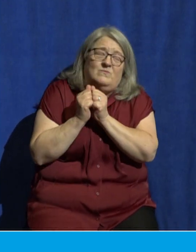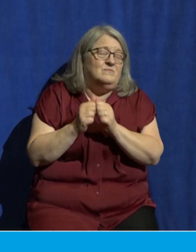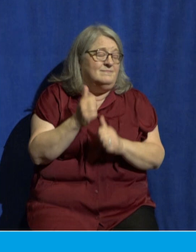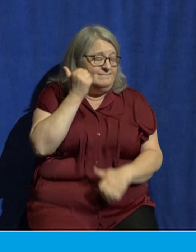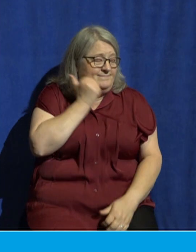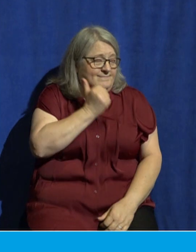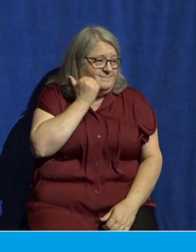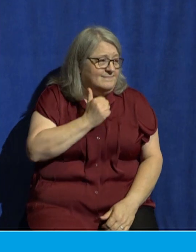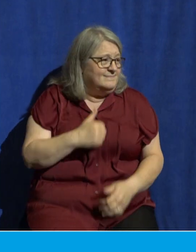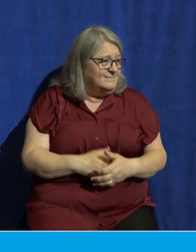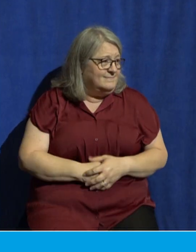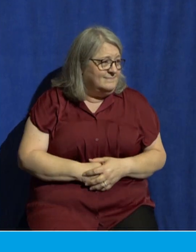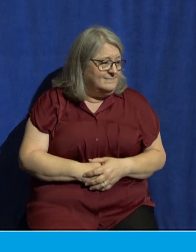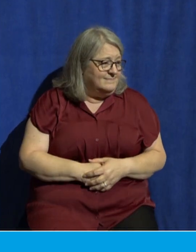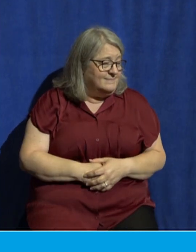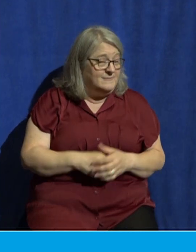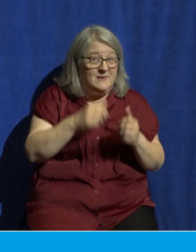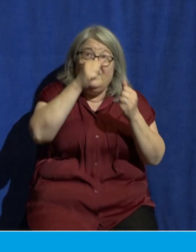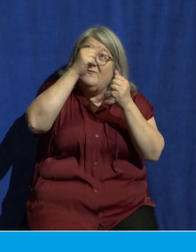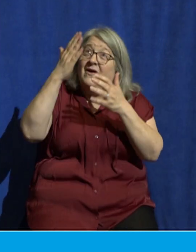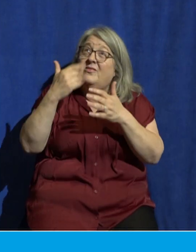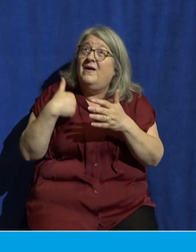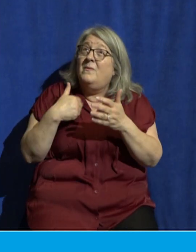and father I pray for anyone here who has not yet put their trust